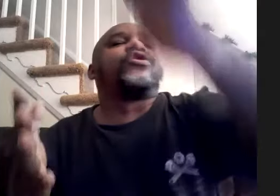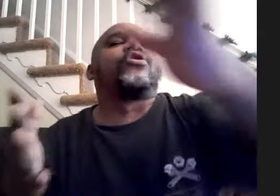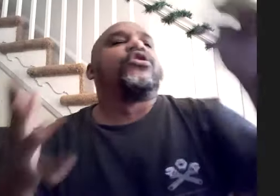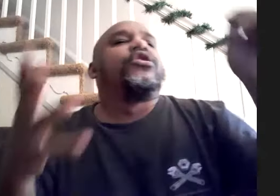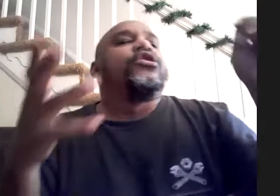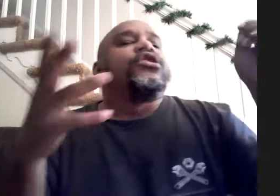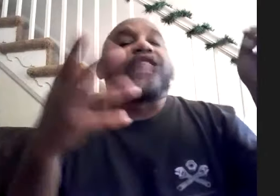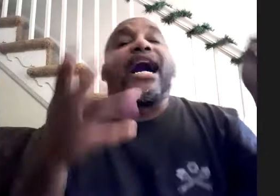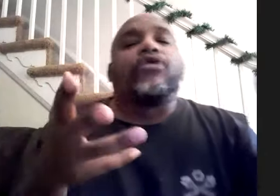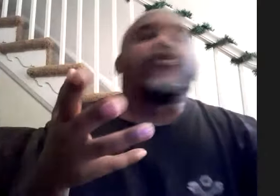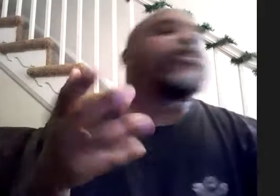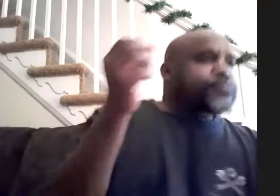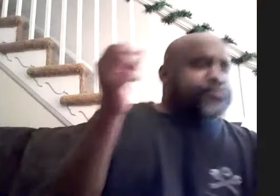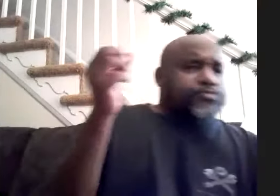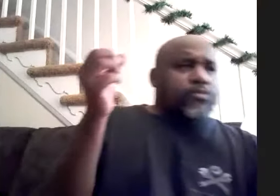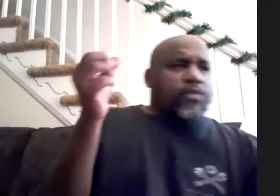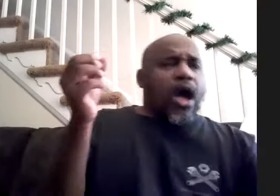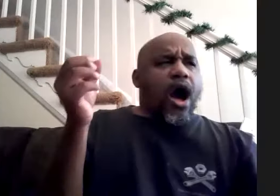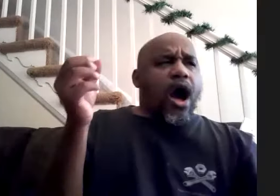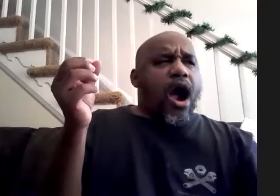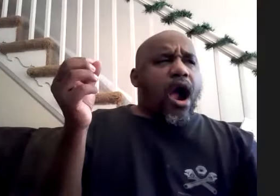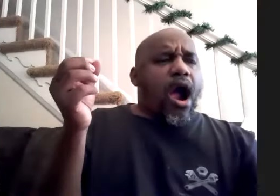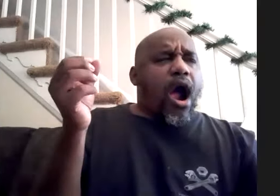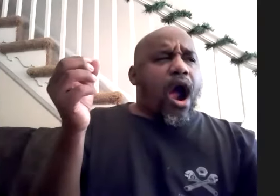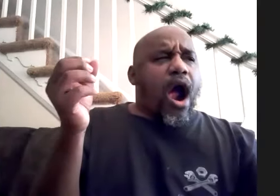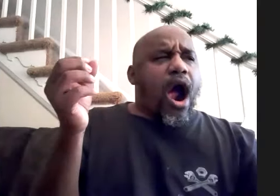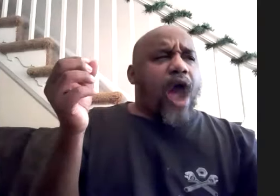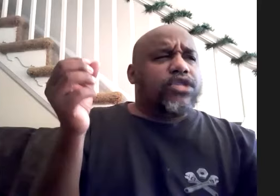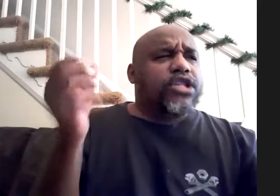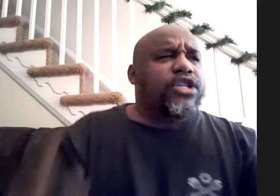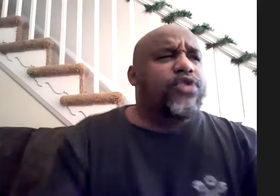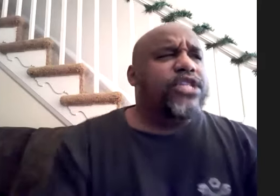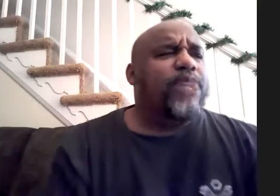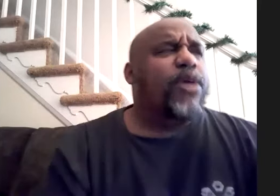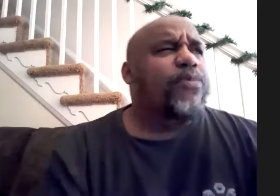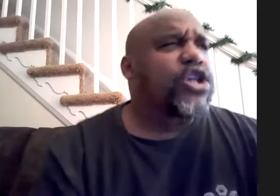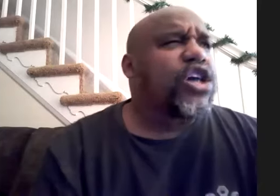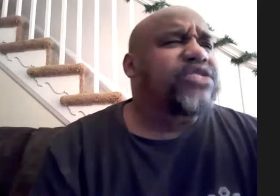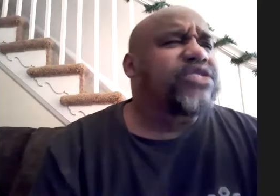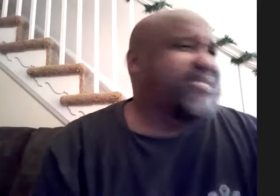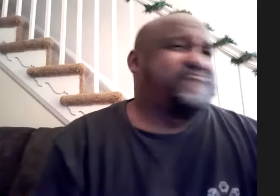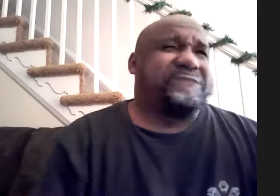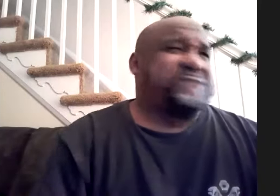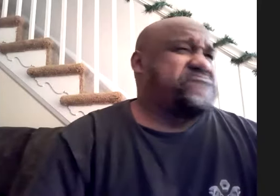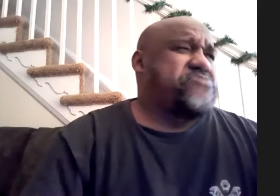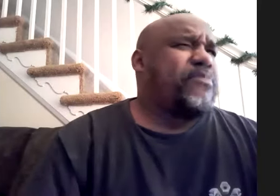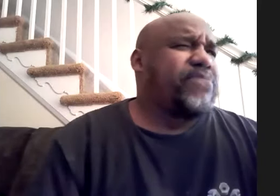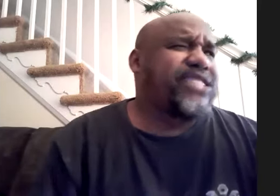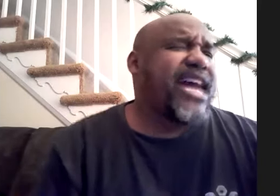style for example uh i was listening to a deep purple song on machine head